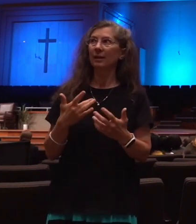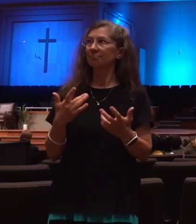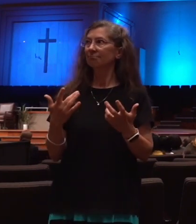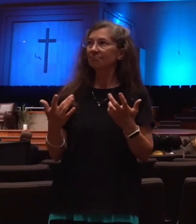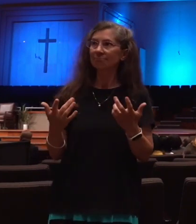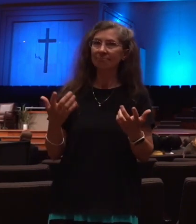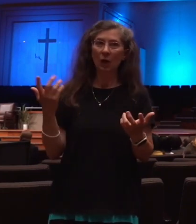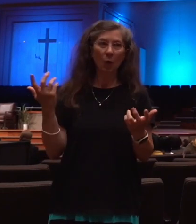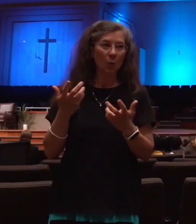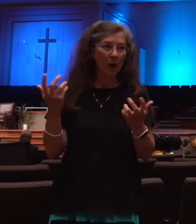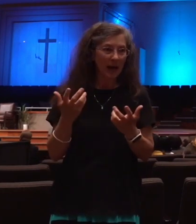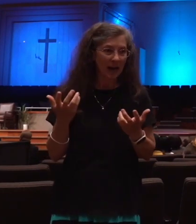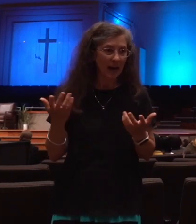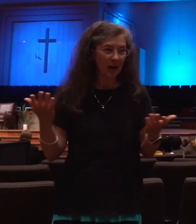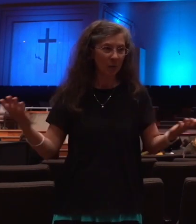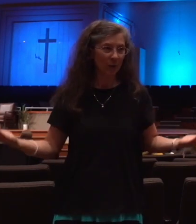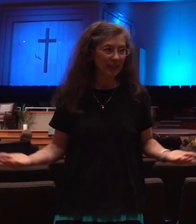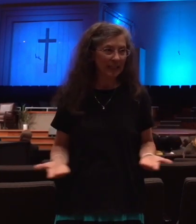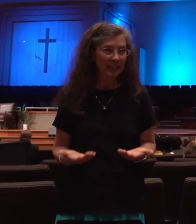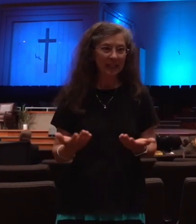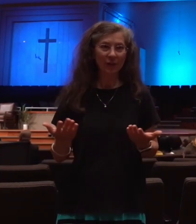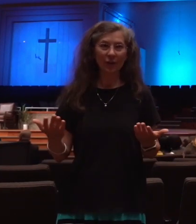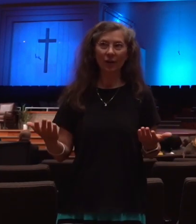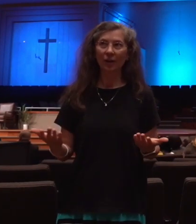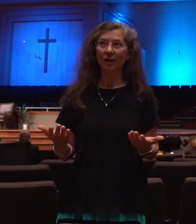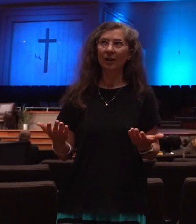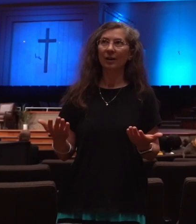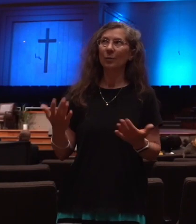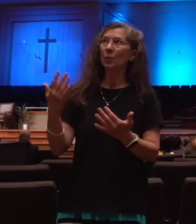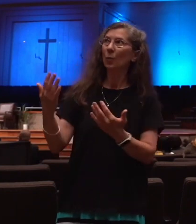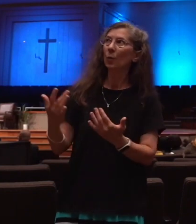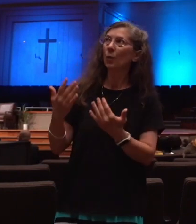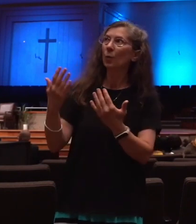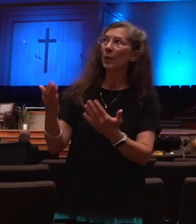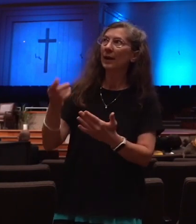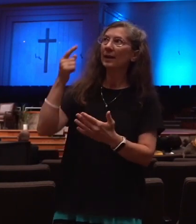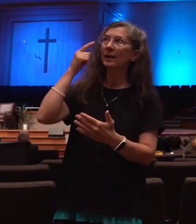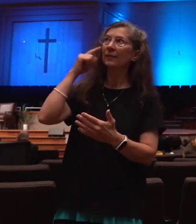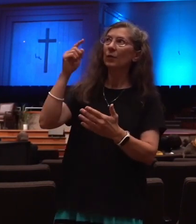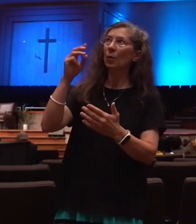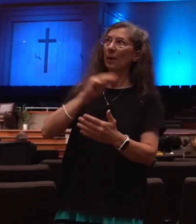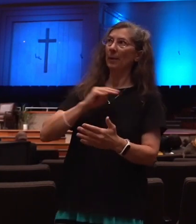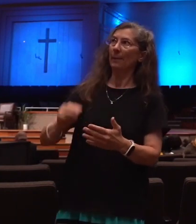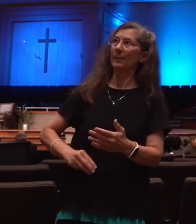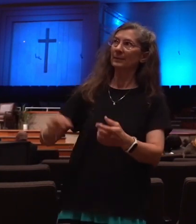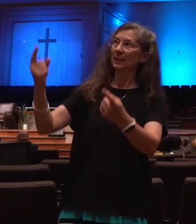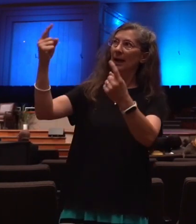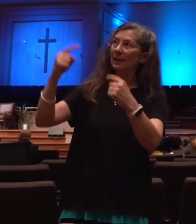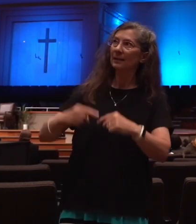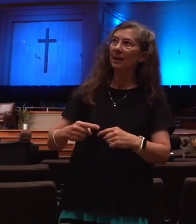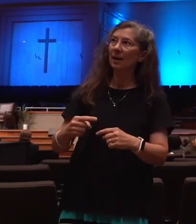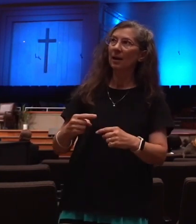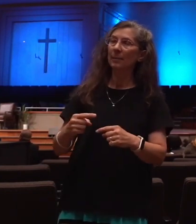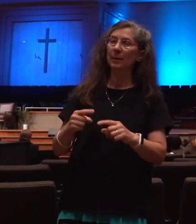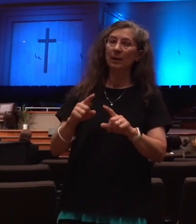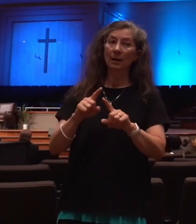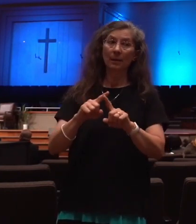are here and we're waiting now for the coming of our Messiah. Well, the Antichrist, in the